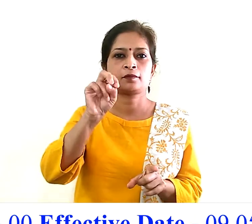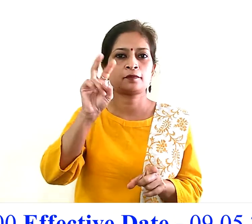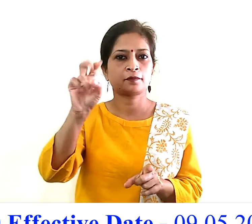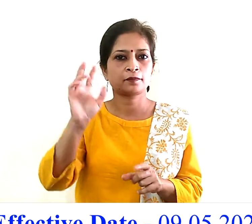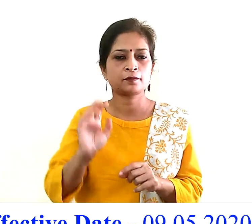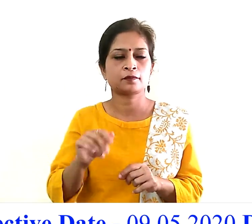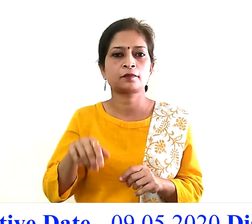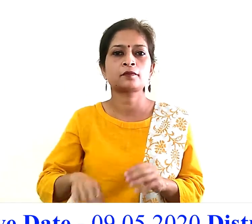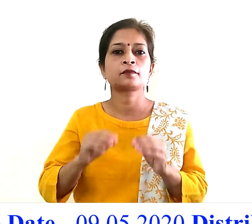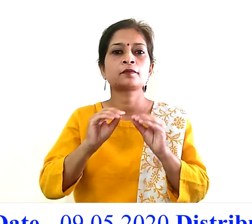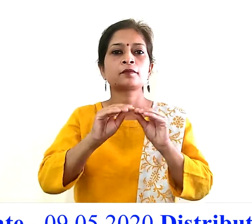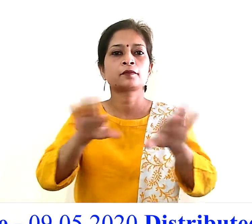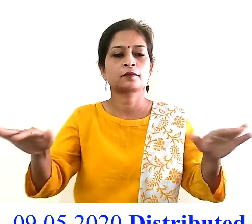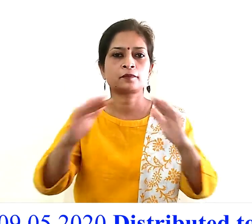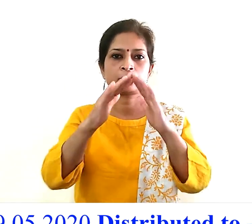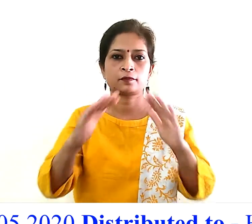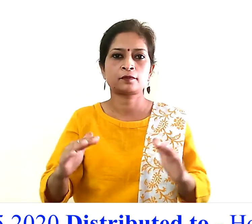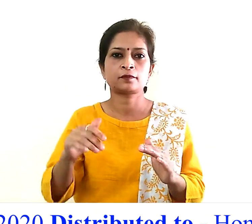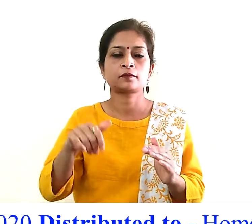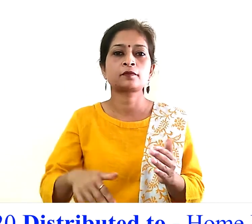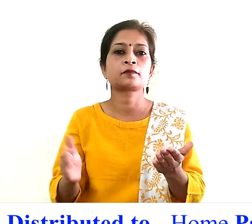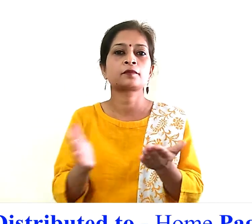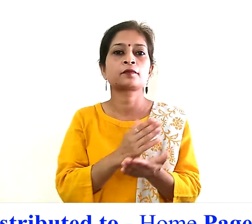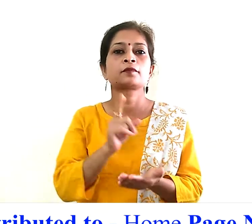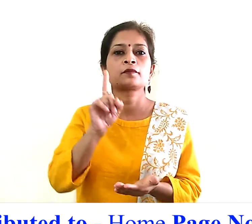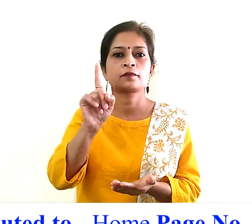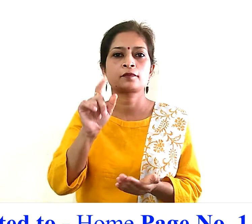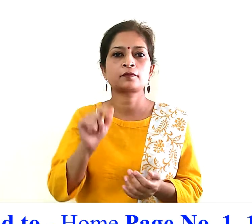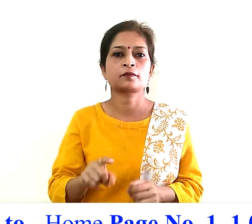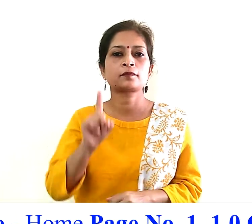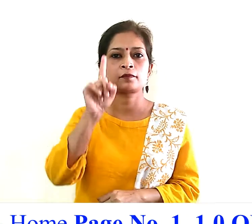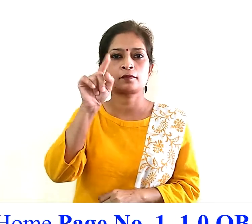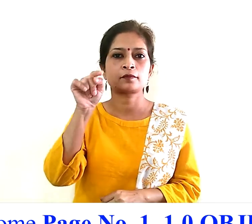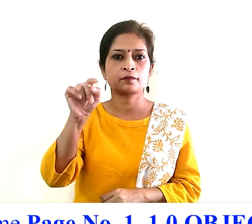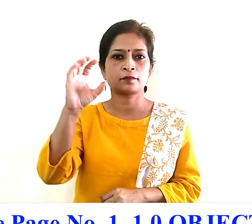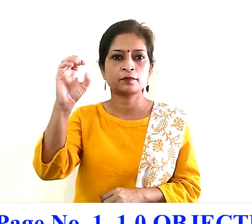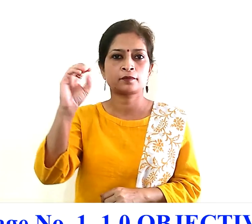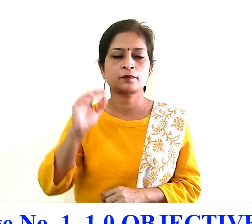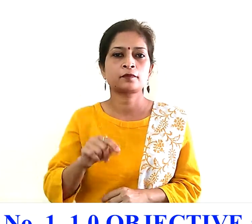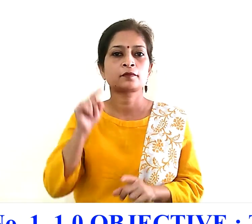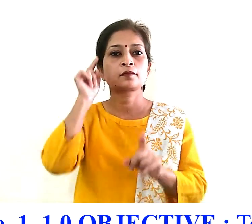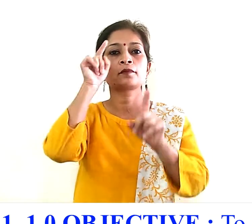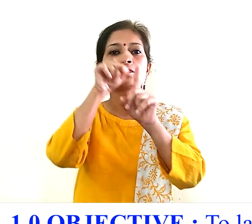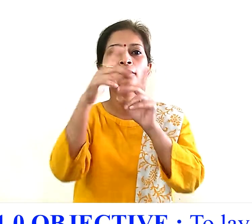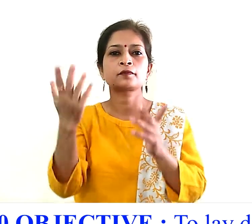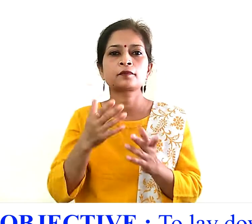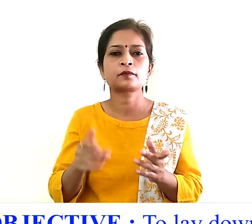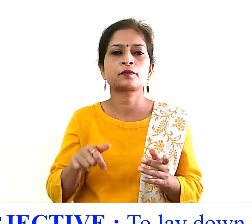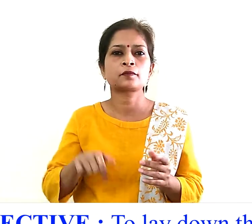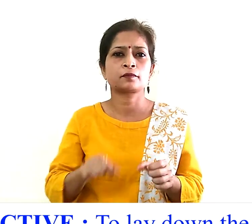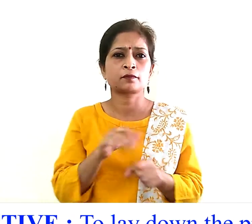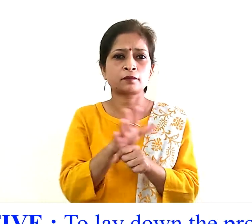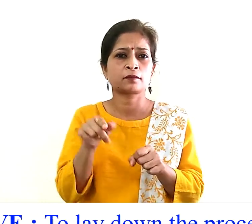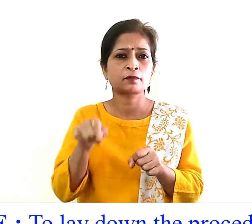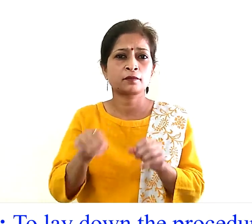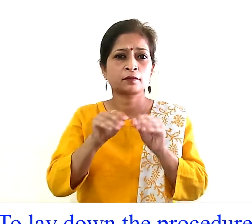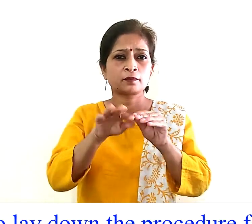distributed to home page number one one point zero objective to lay down the procedure for